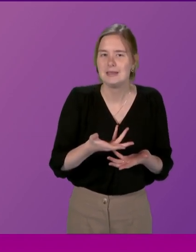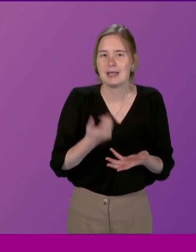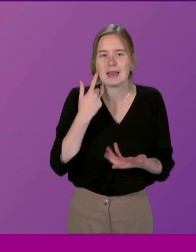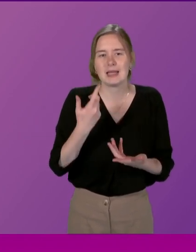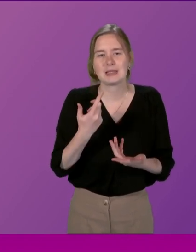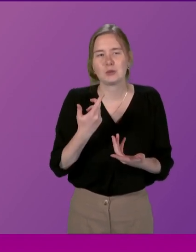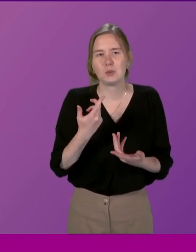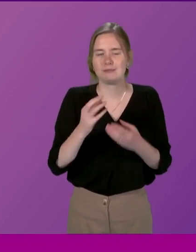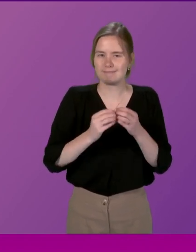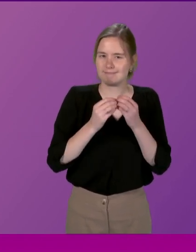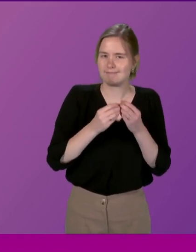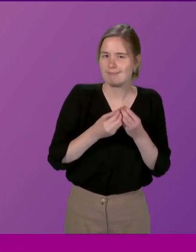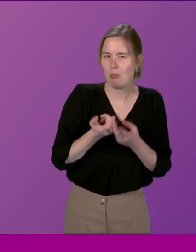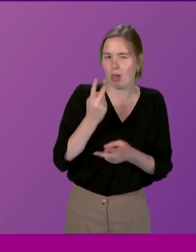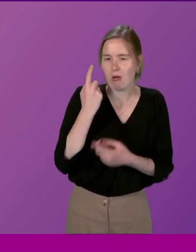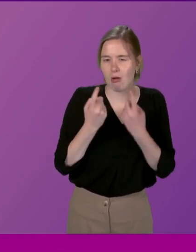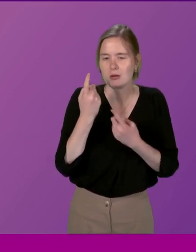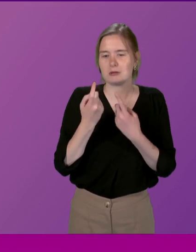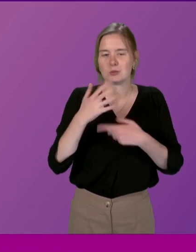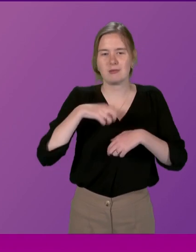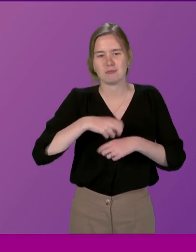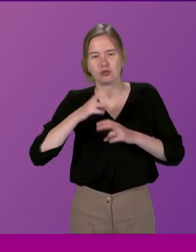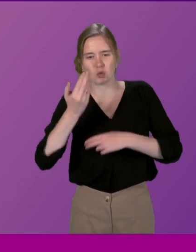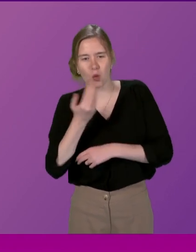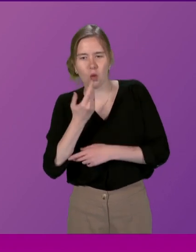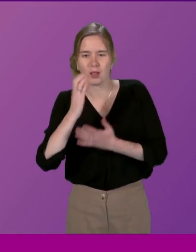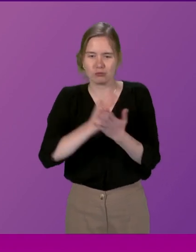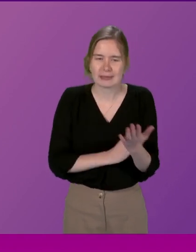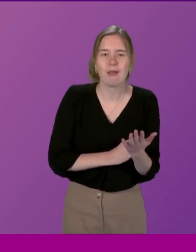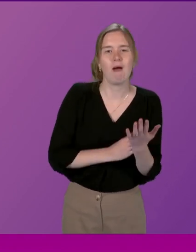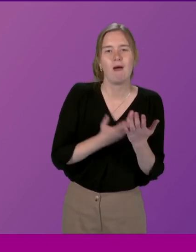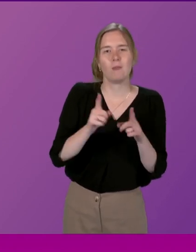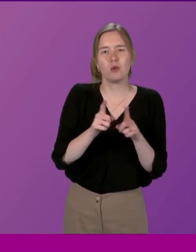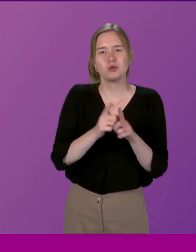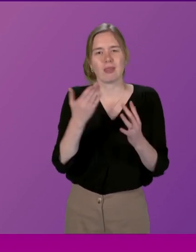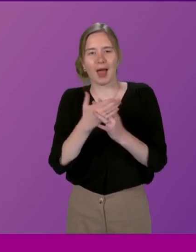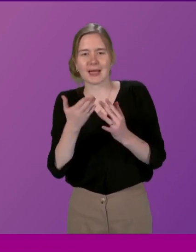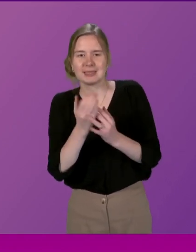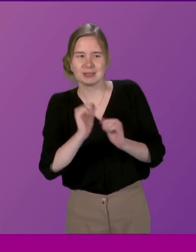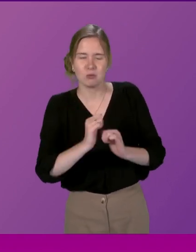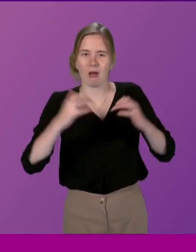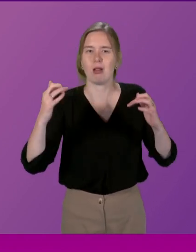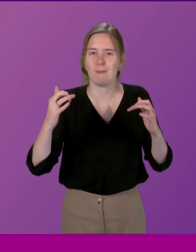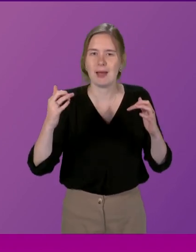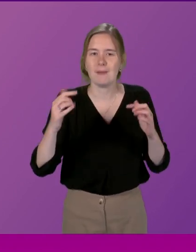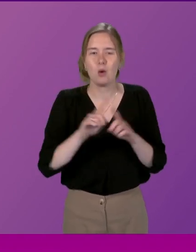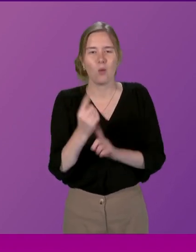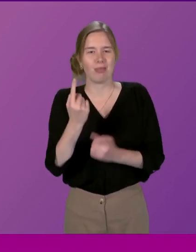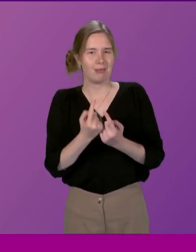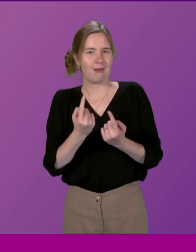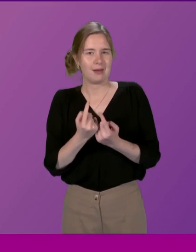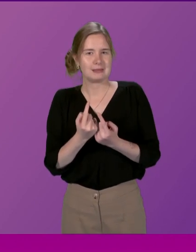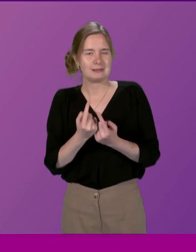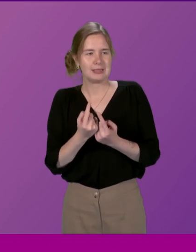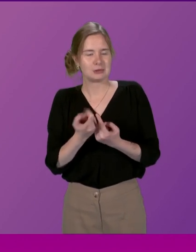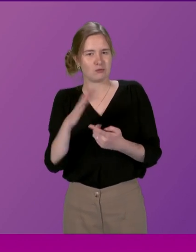rehearsed to some extent where we sit within our schools and the curriculum and the access to this place but one of the things that